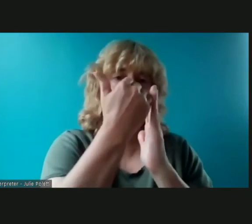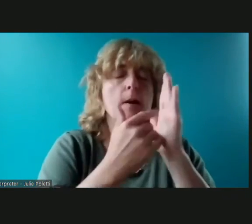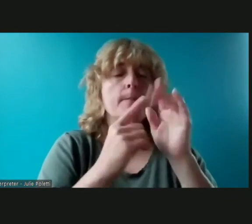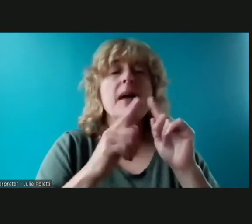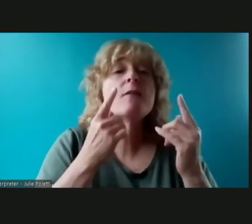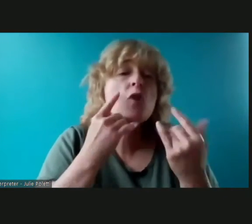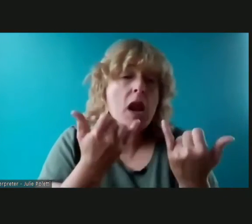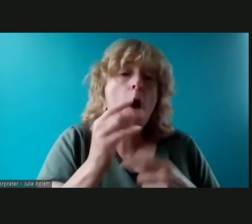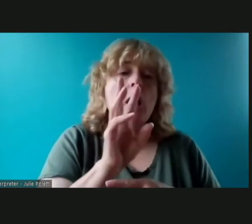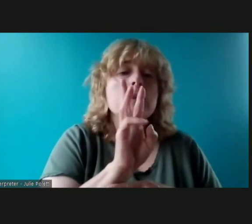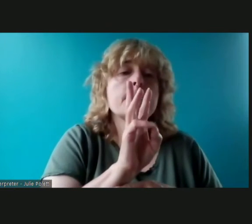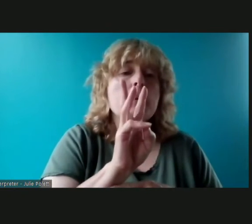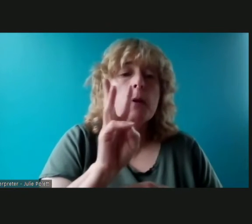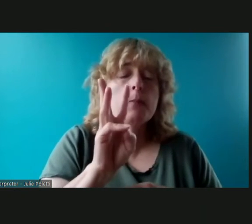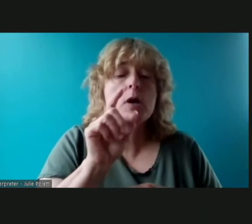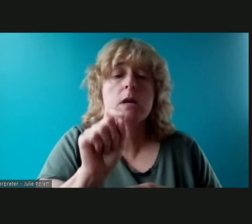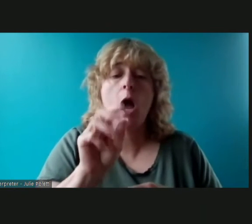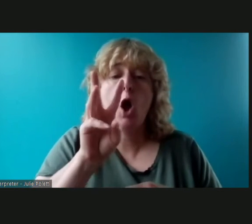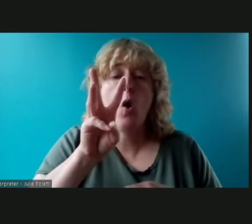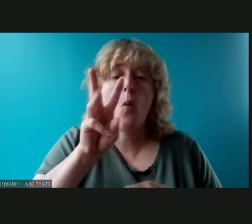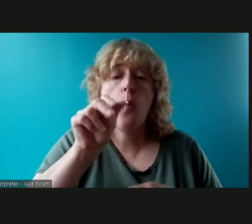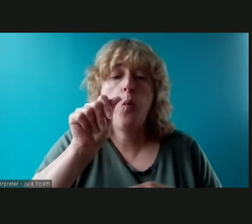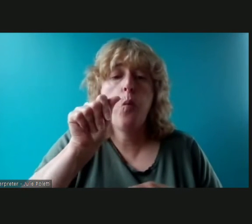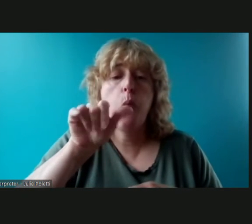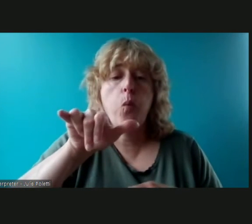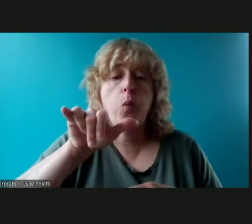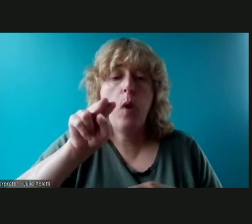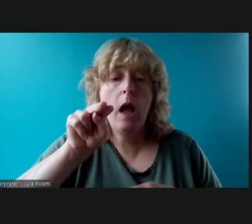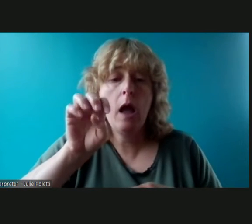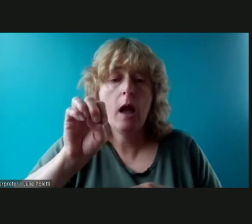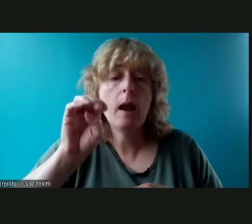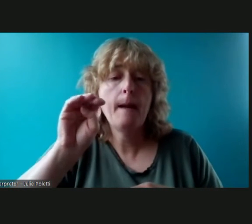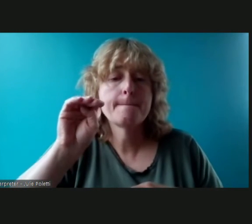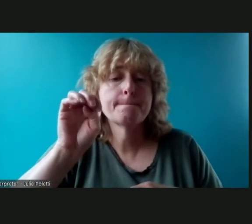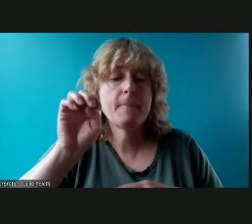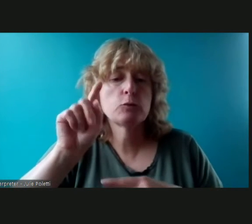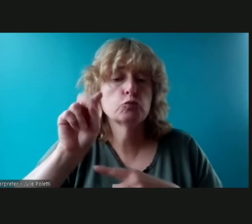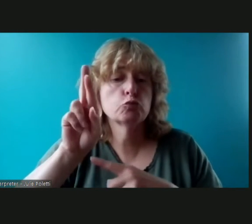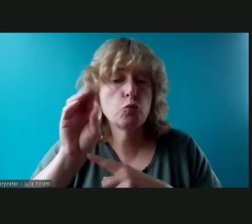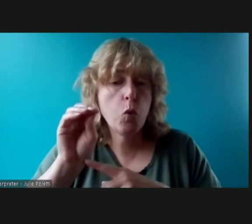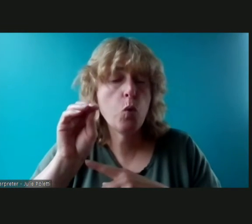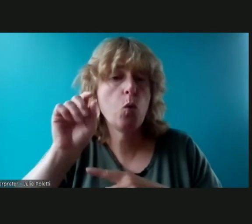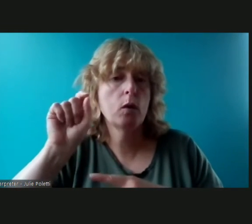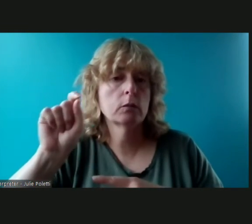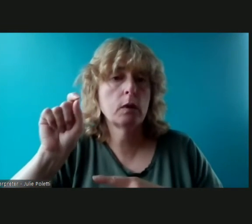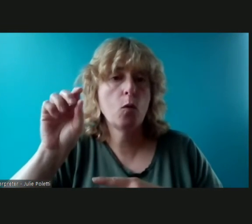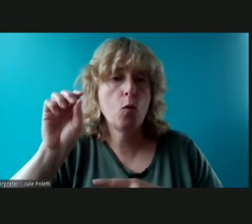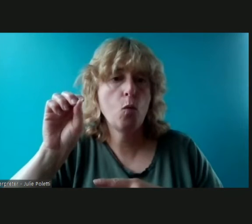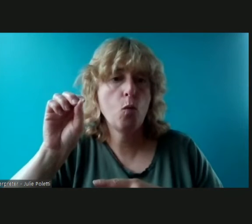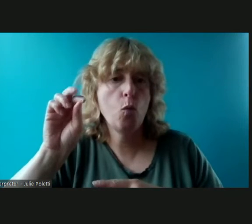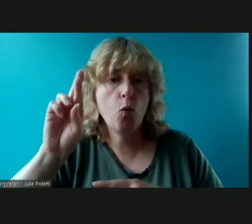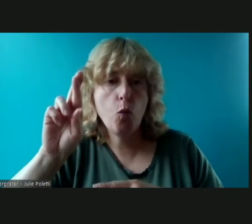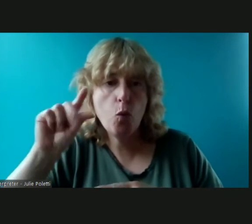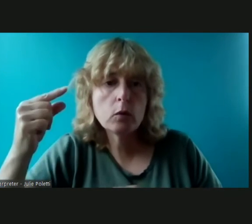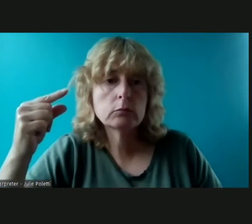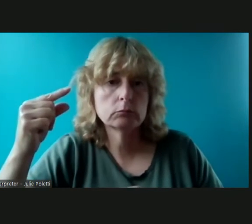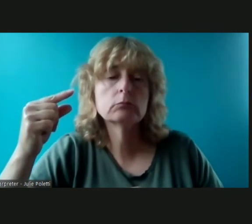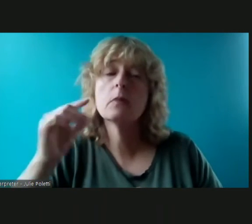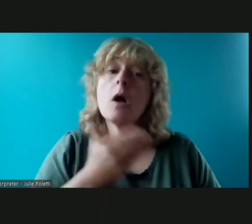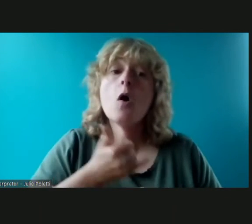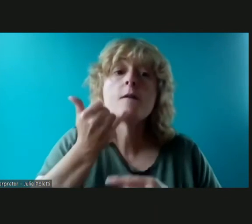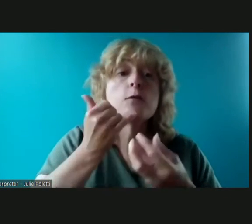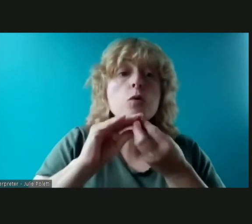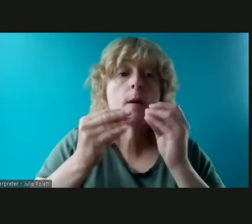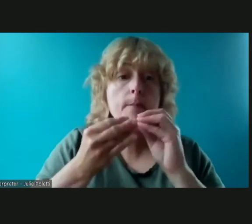.waynemetro.org and our contact information our phone number is 313